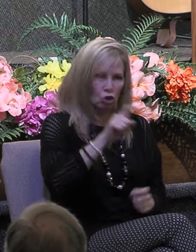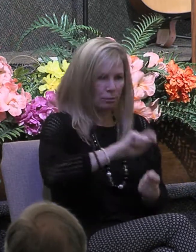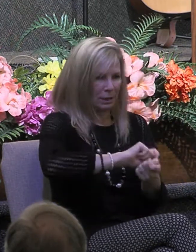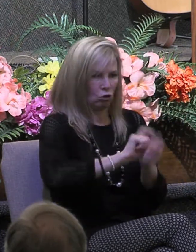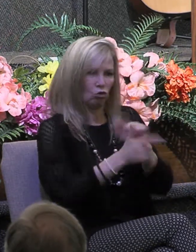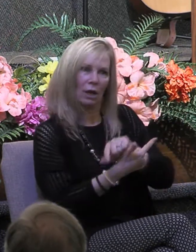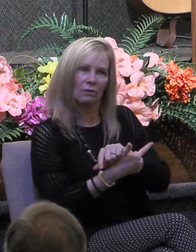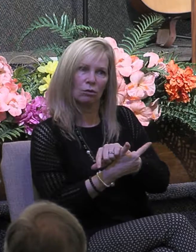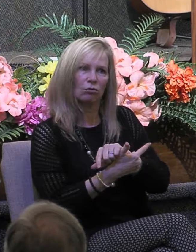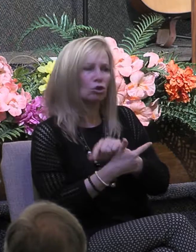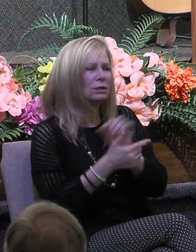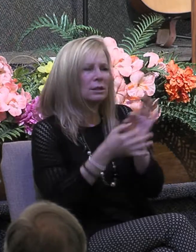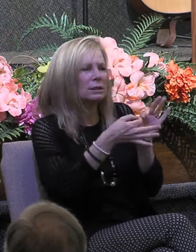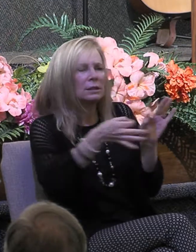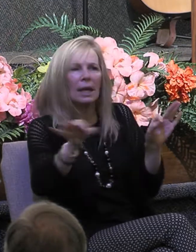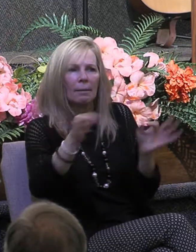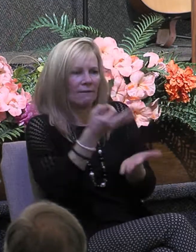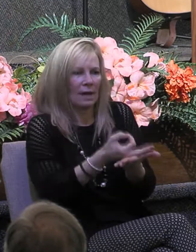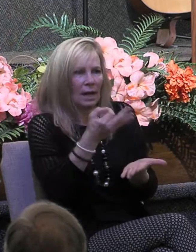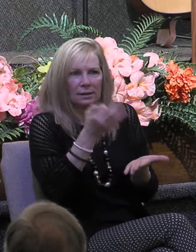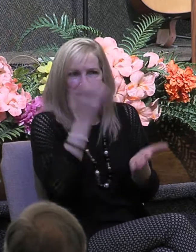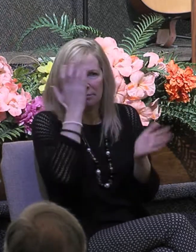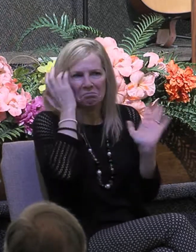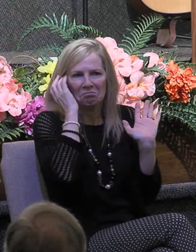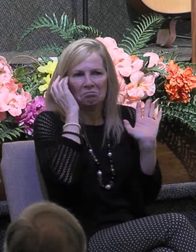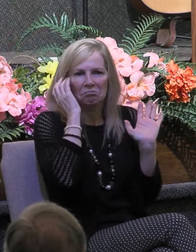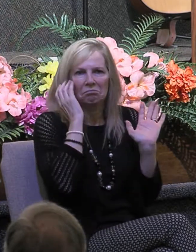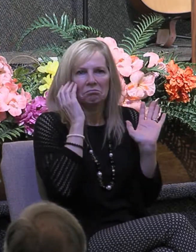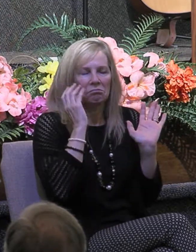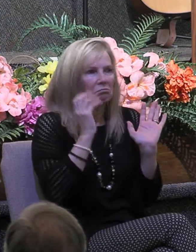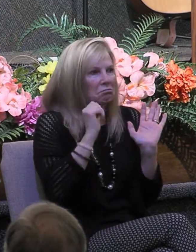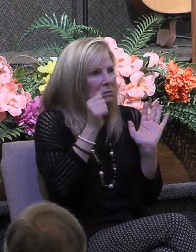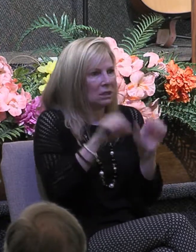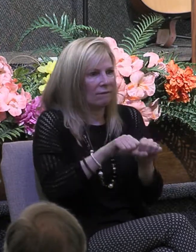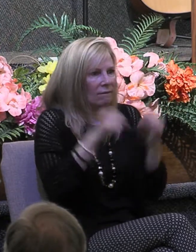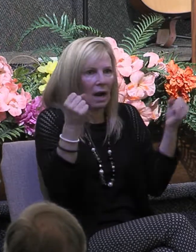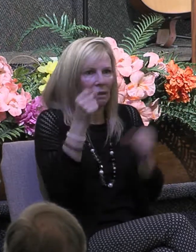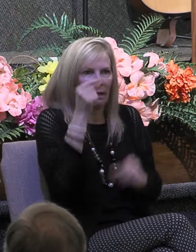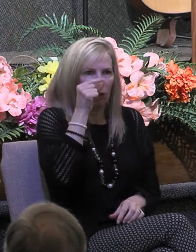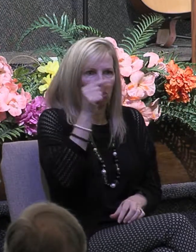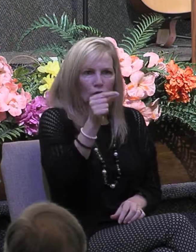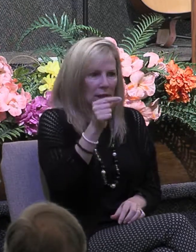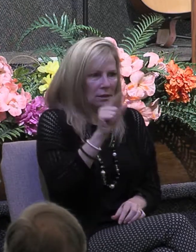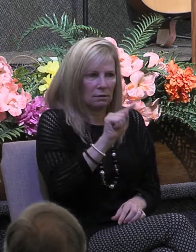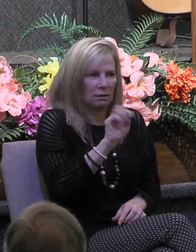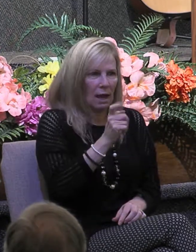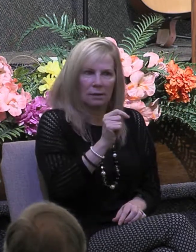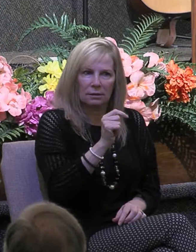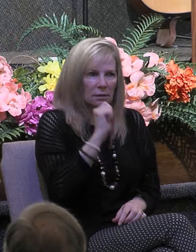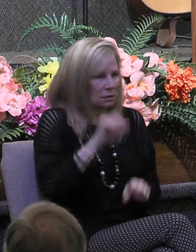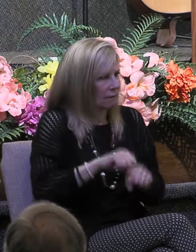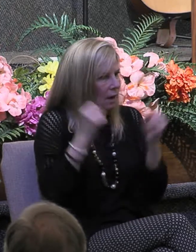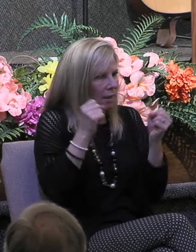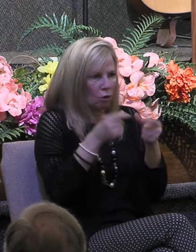just a statement of fact. It doesn't violate the Greek text and grammar. It should be translating,